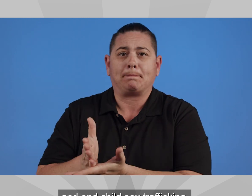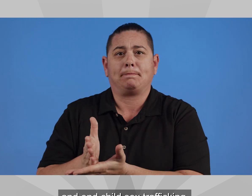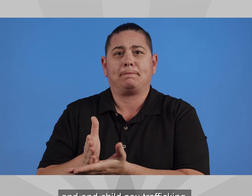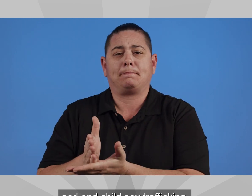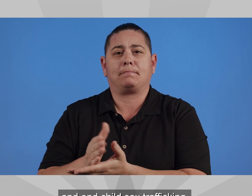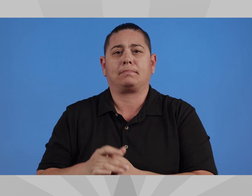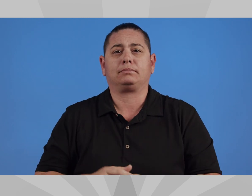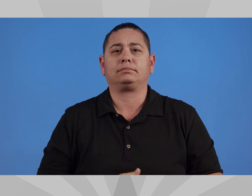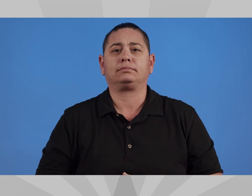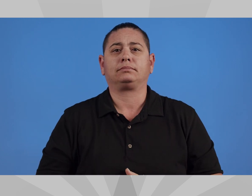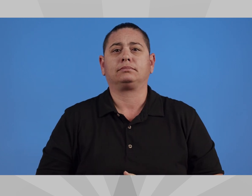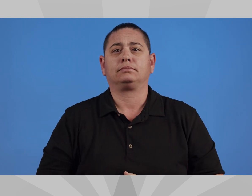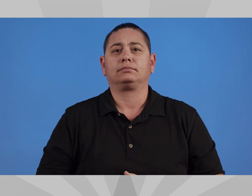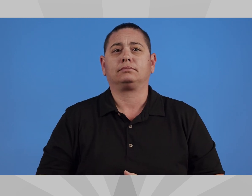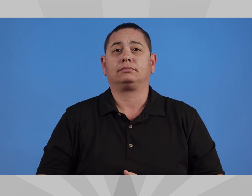sex trafficking.